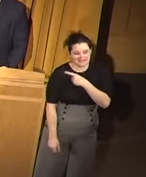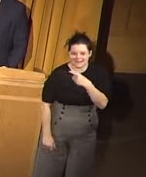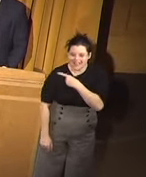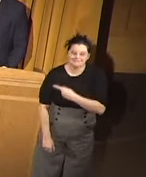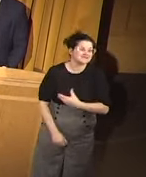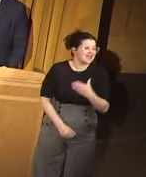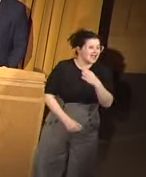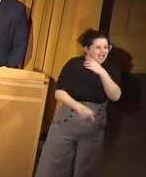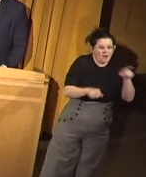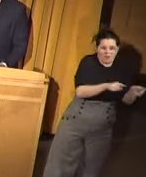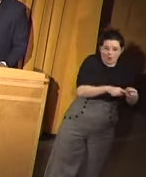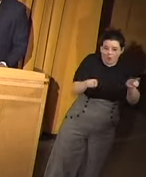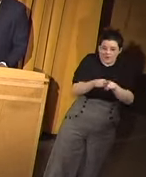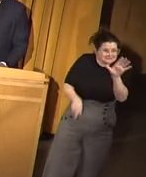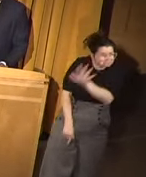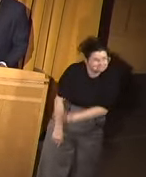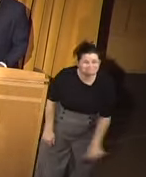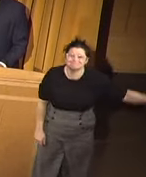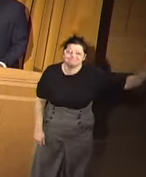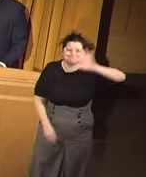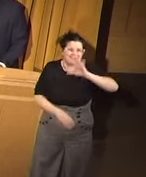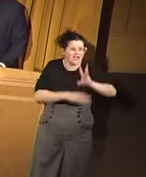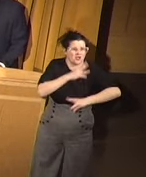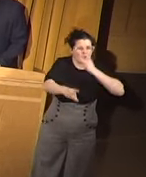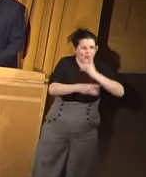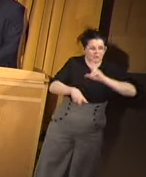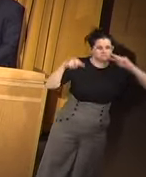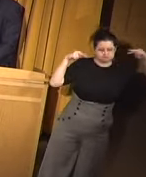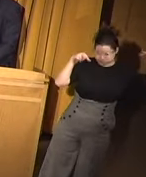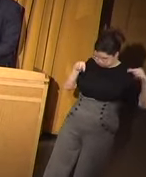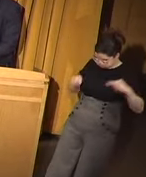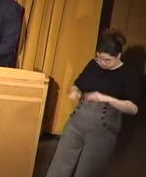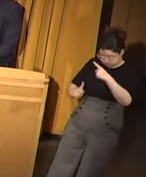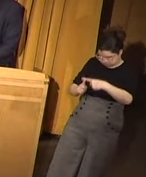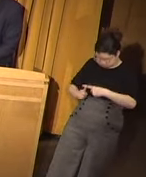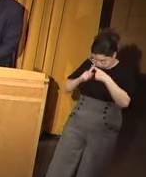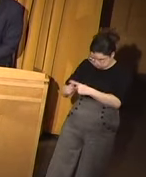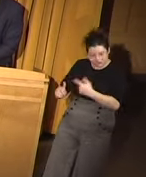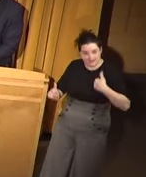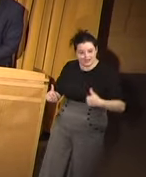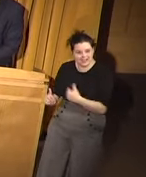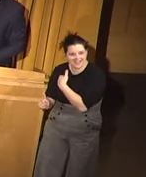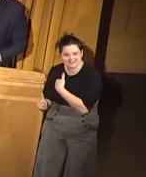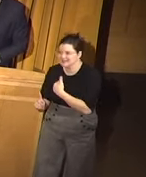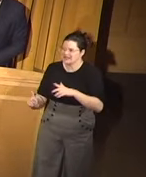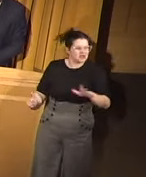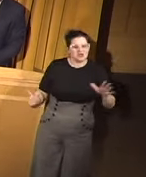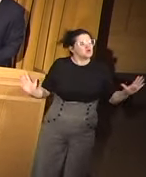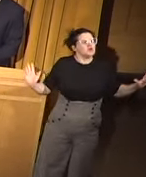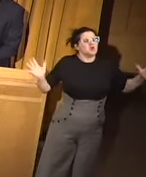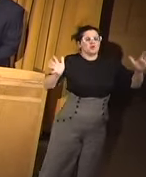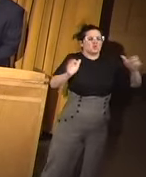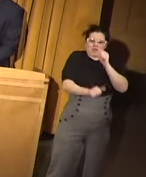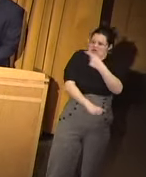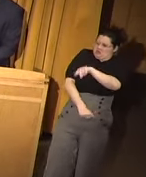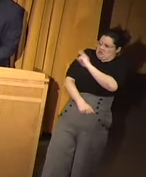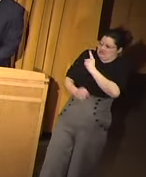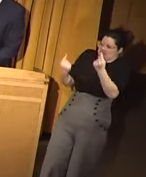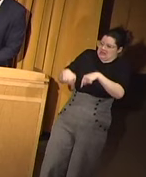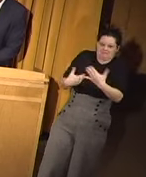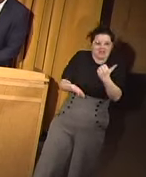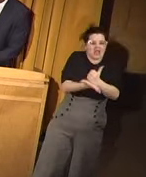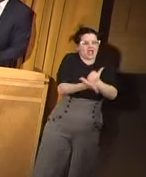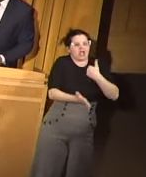and the whole globe who look at us. We have to take it. As matter fact, we don't even need none of y'all here to come here.